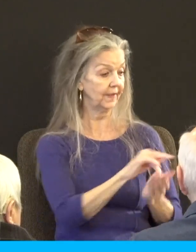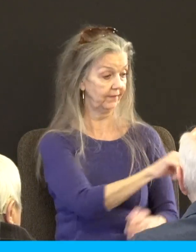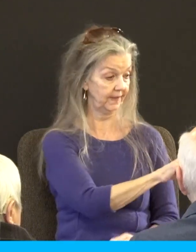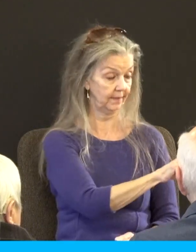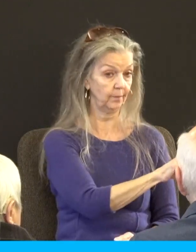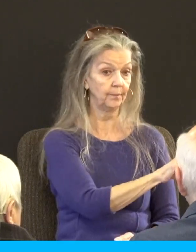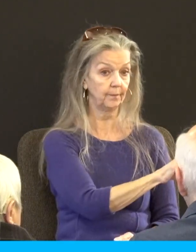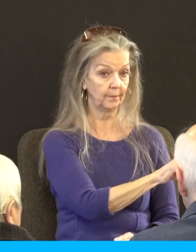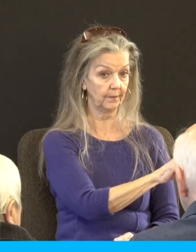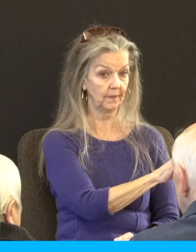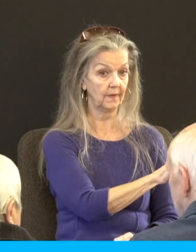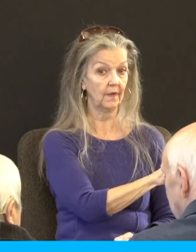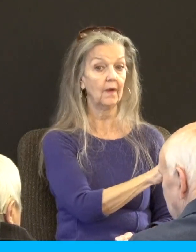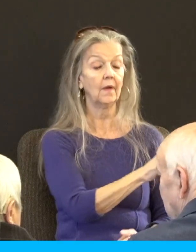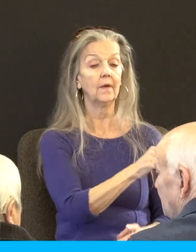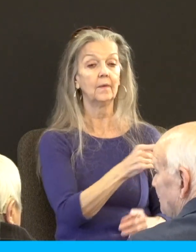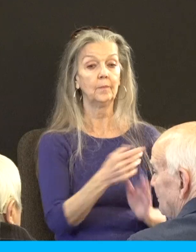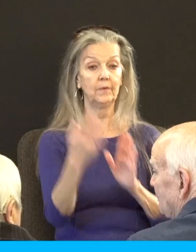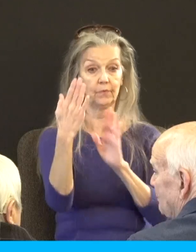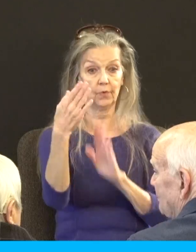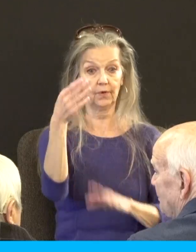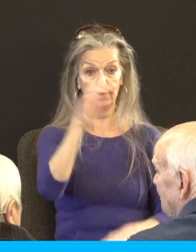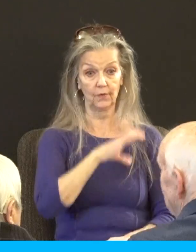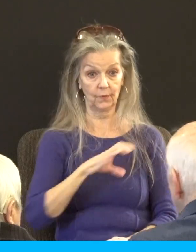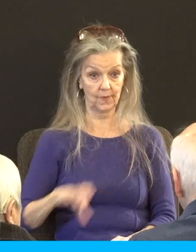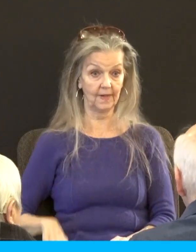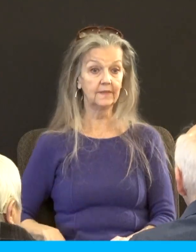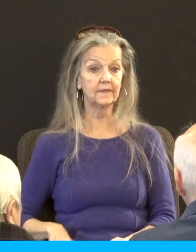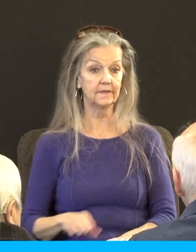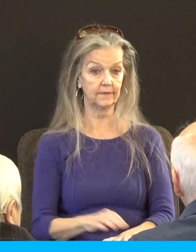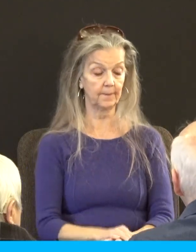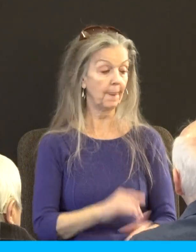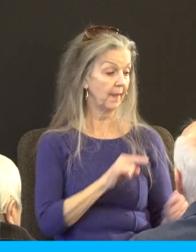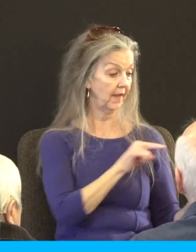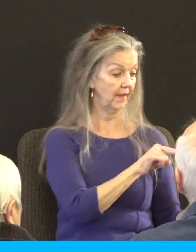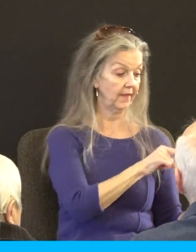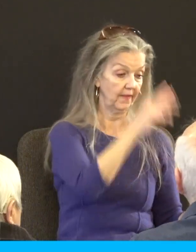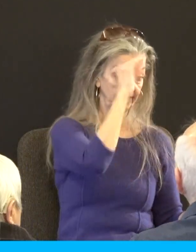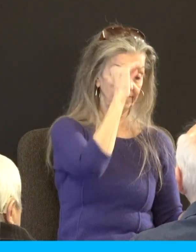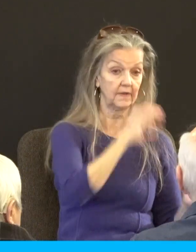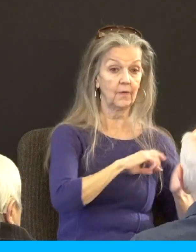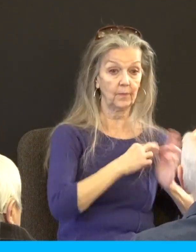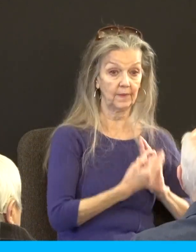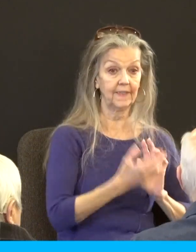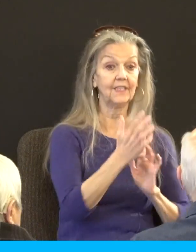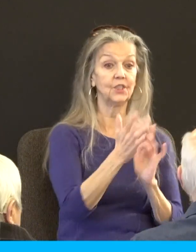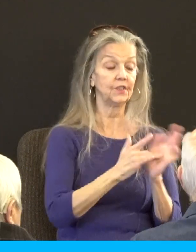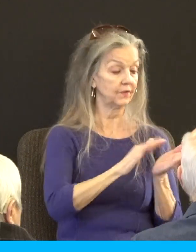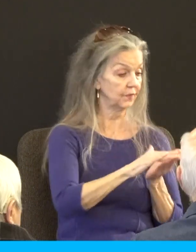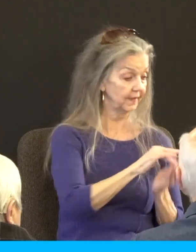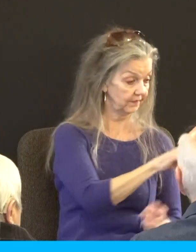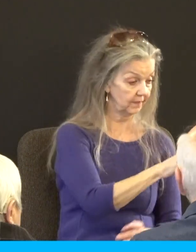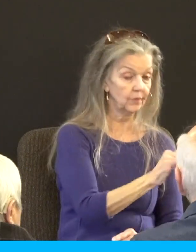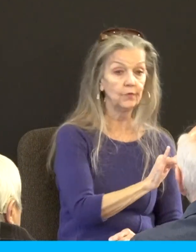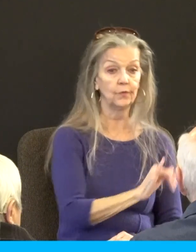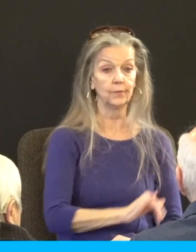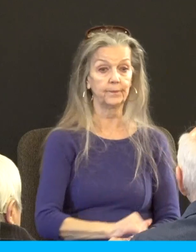behalf of Christ as his apostle I can tell you this guy has repented and Jesus forgives him too lest Satan